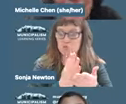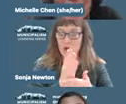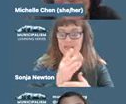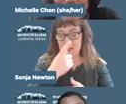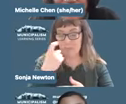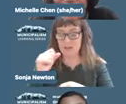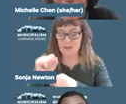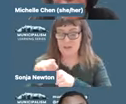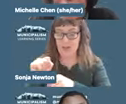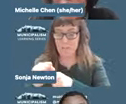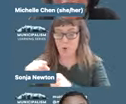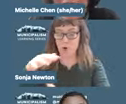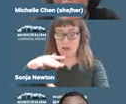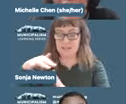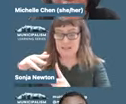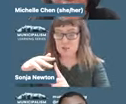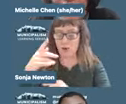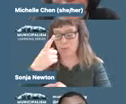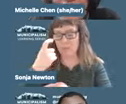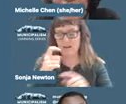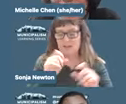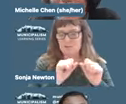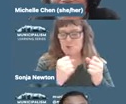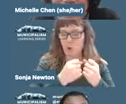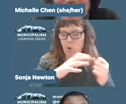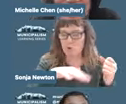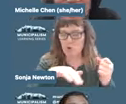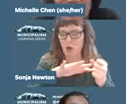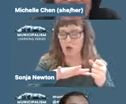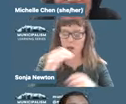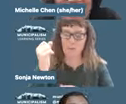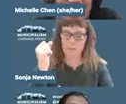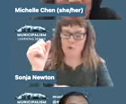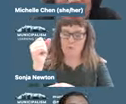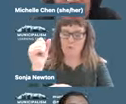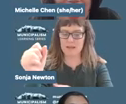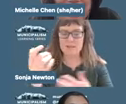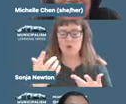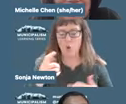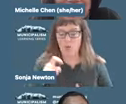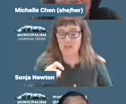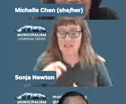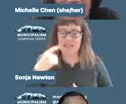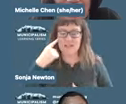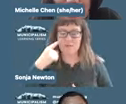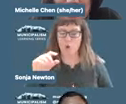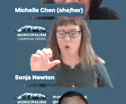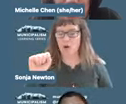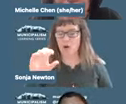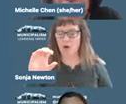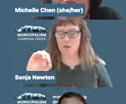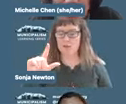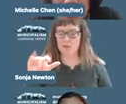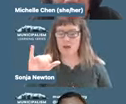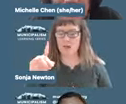often in tandem with other social movements, and reimagining communities of solidarity and political action has often been done